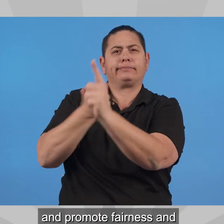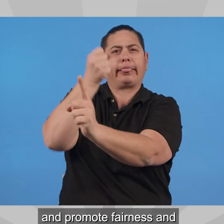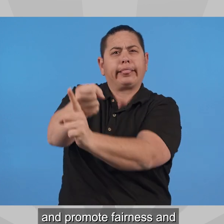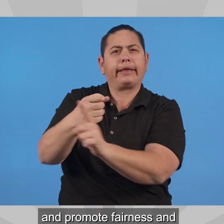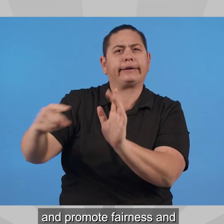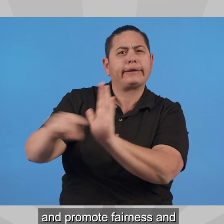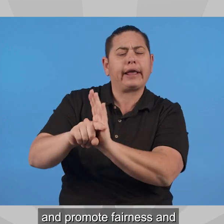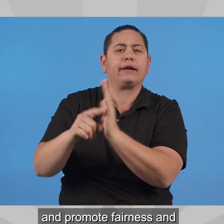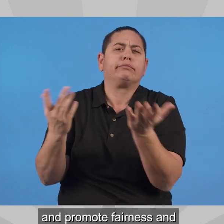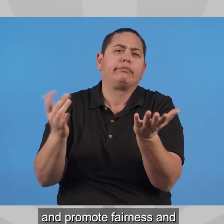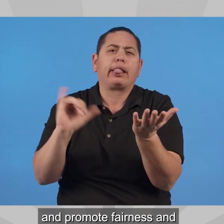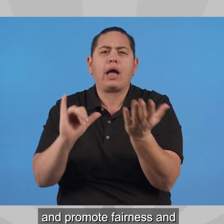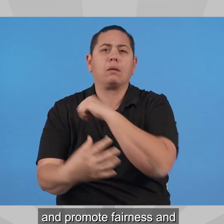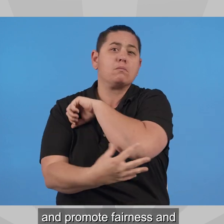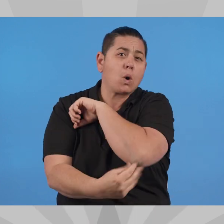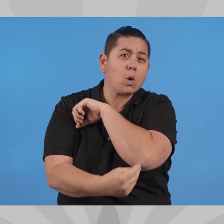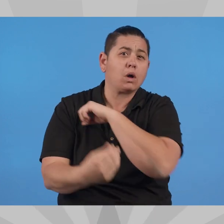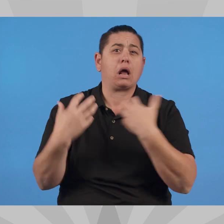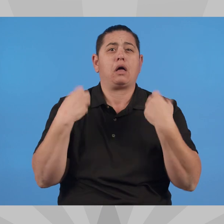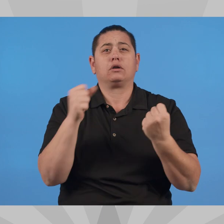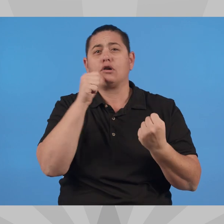fairness and justice within our society.